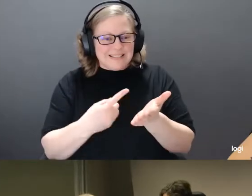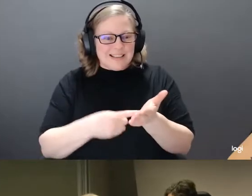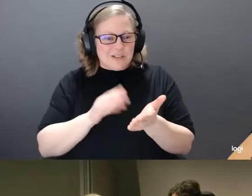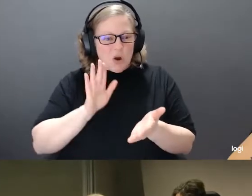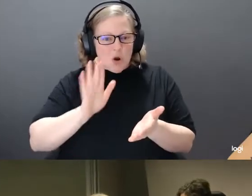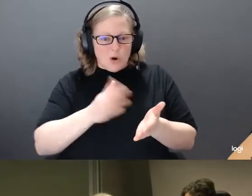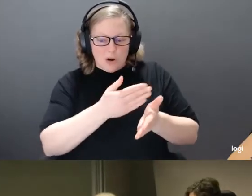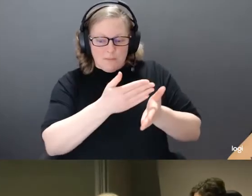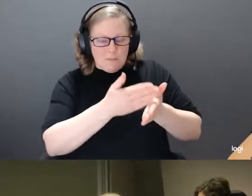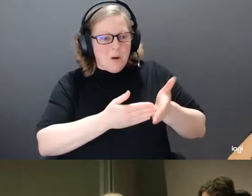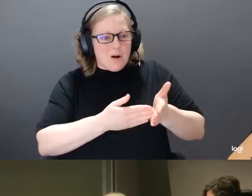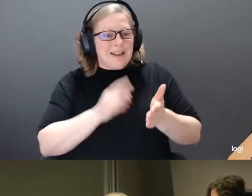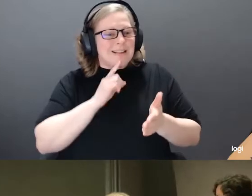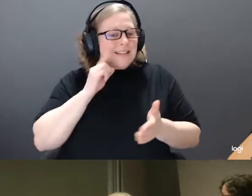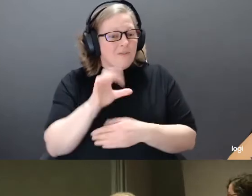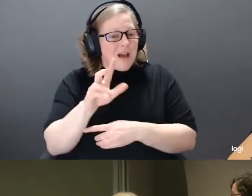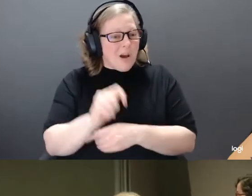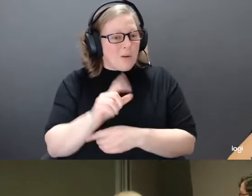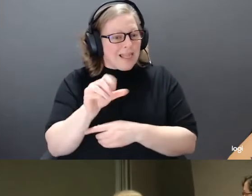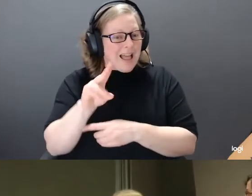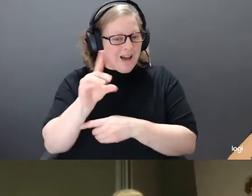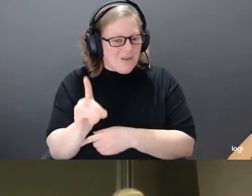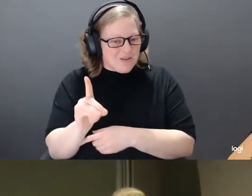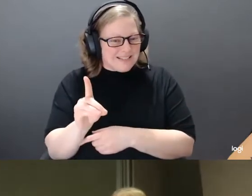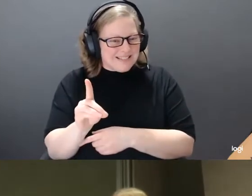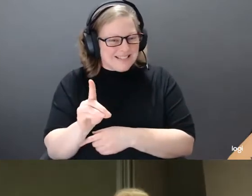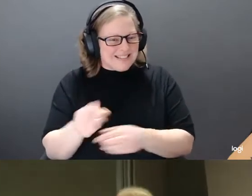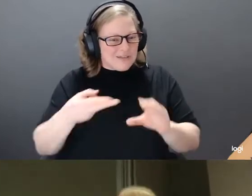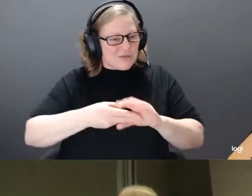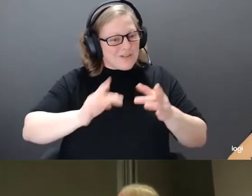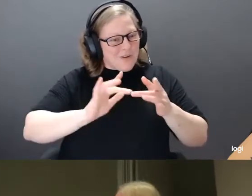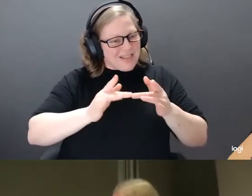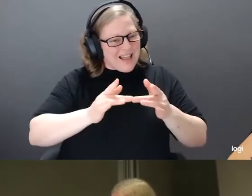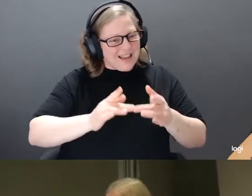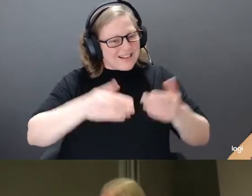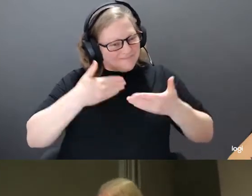Deaf Out Loud, and she joins us online. Joanna?